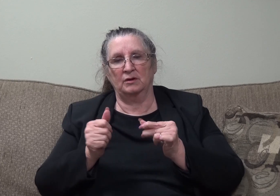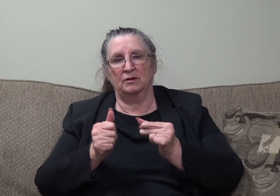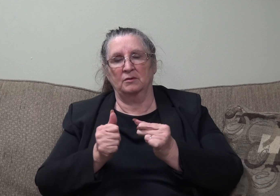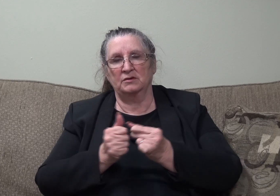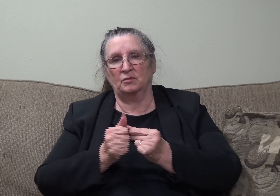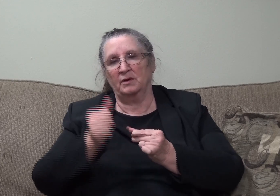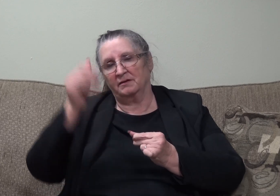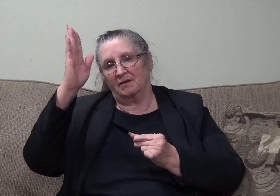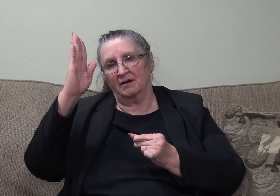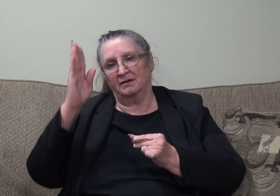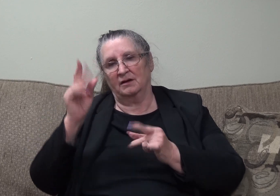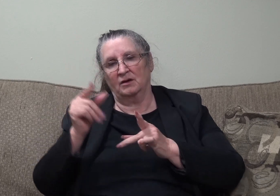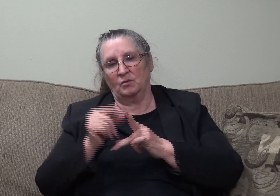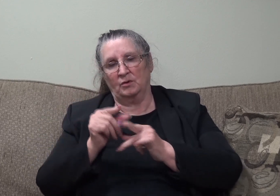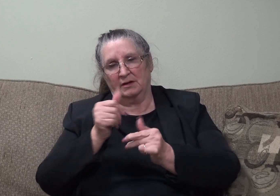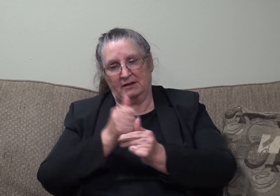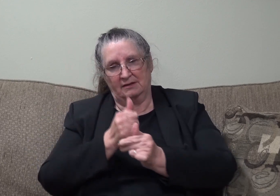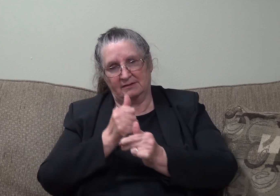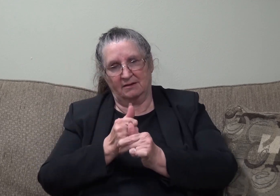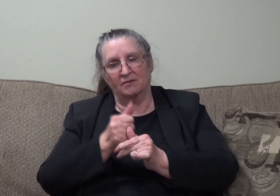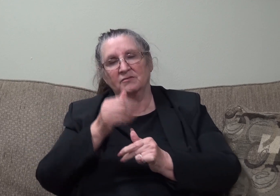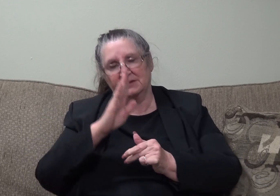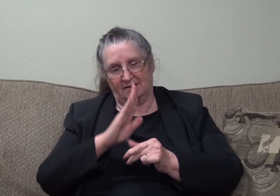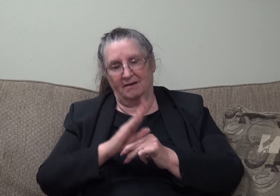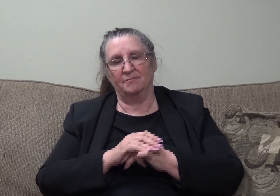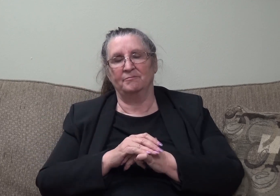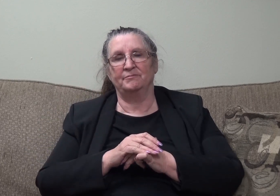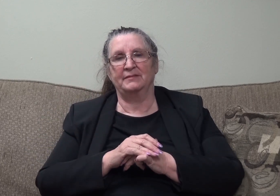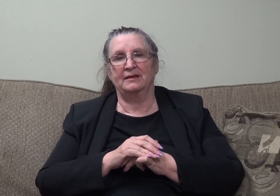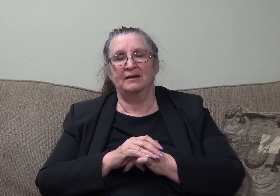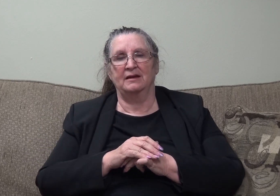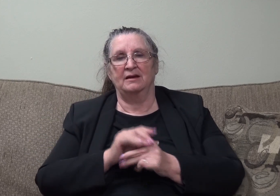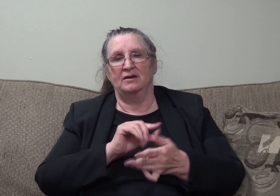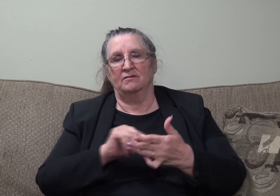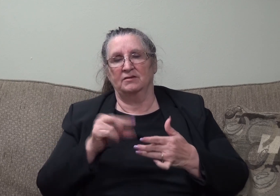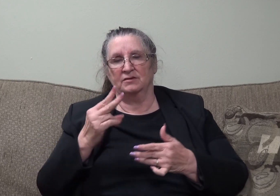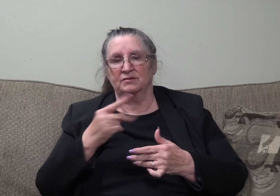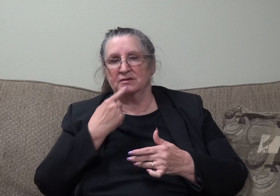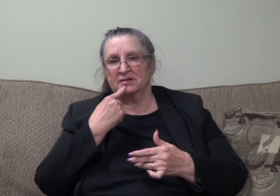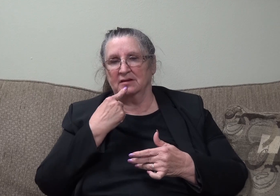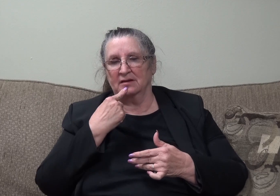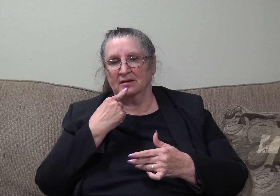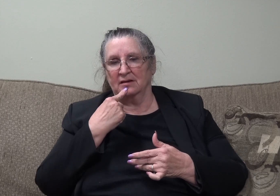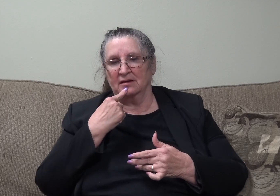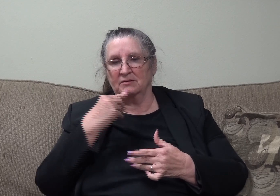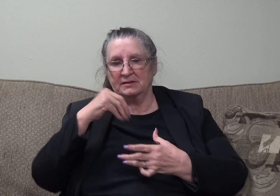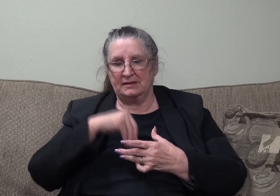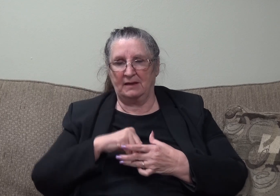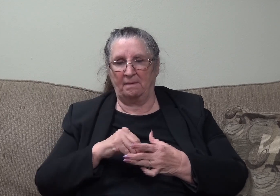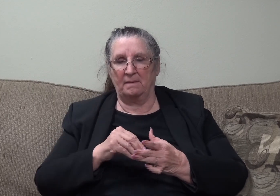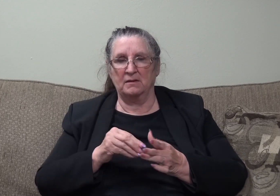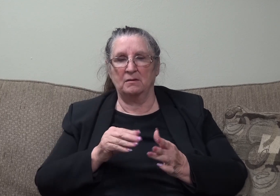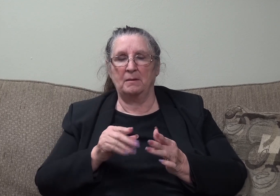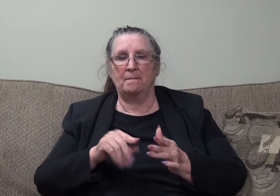God and the Word was God. Verse 2 says, He was in the beginning with God. So,